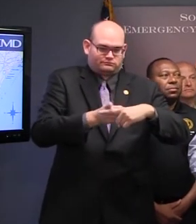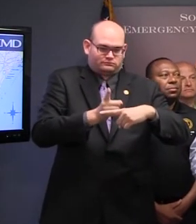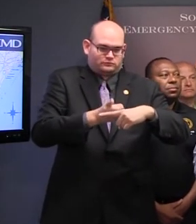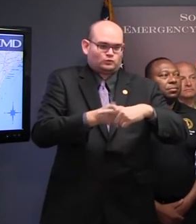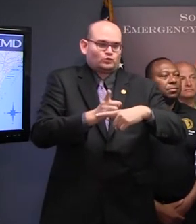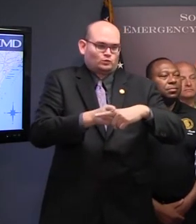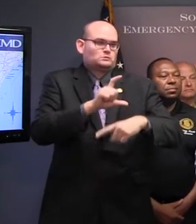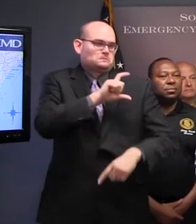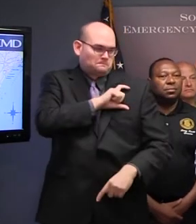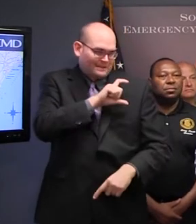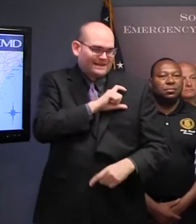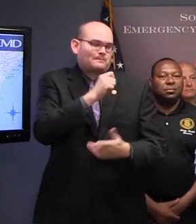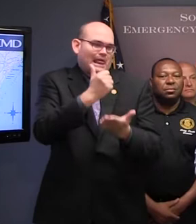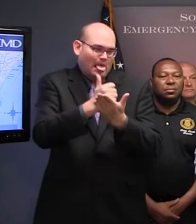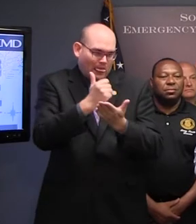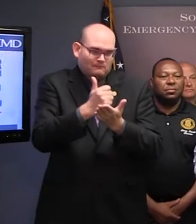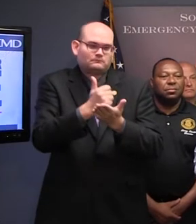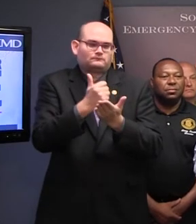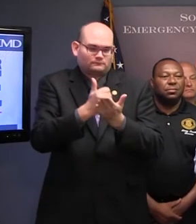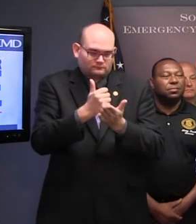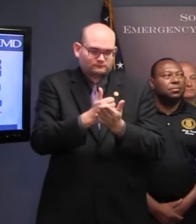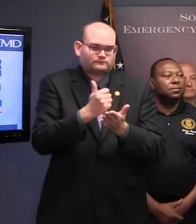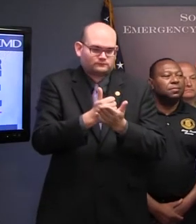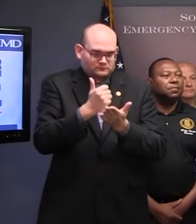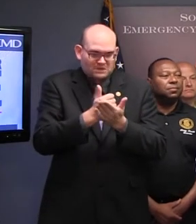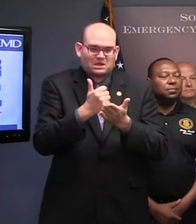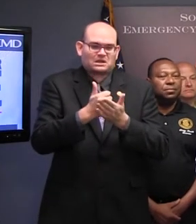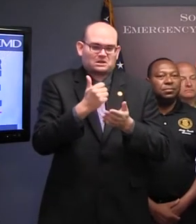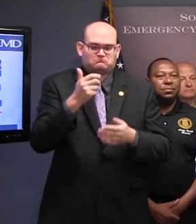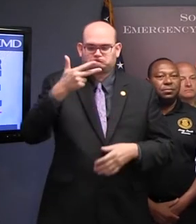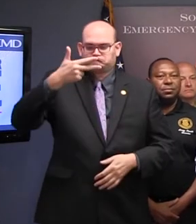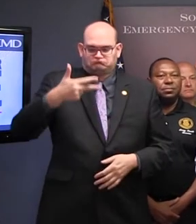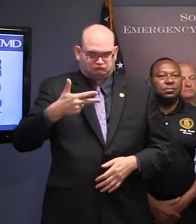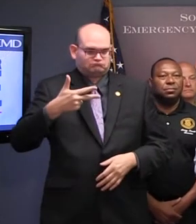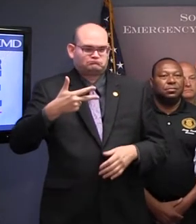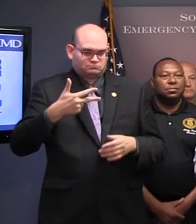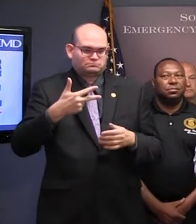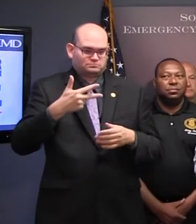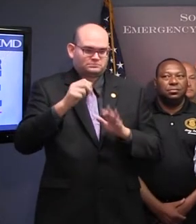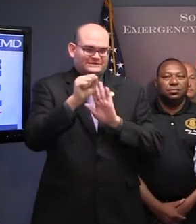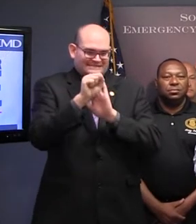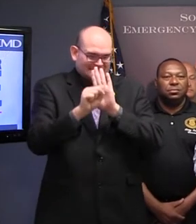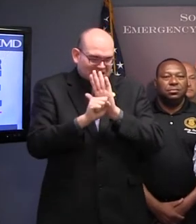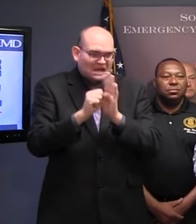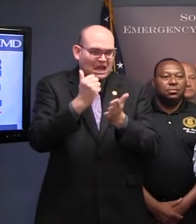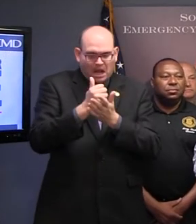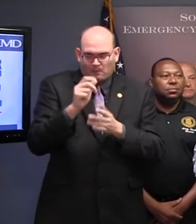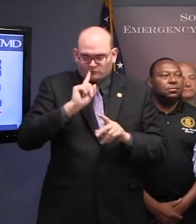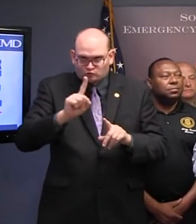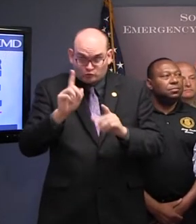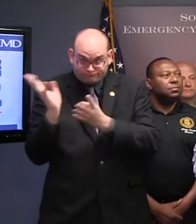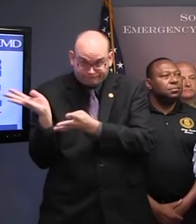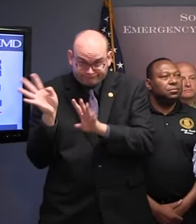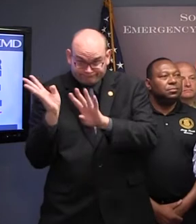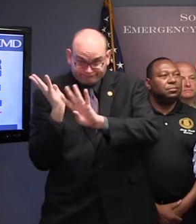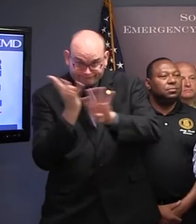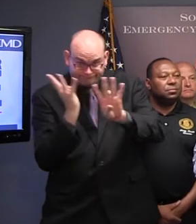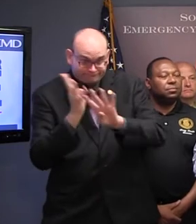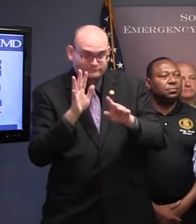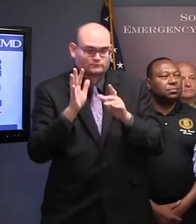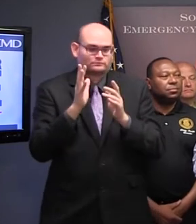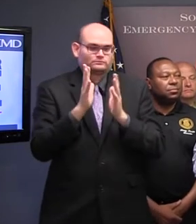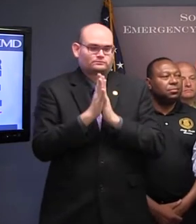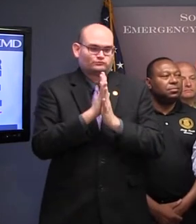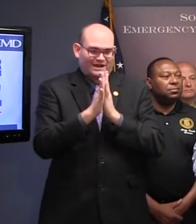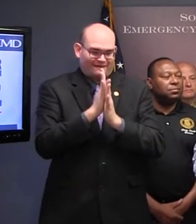and they will be there to assist as well. But what we want to do is people to understand where they're supposed to go, how they get from